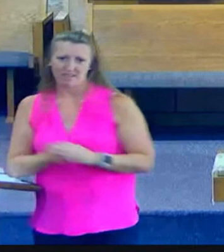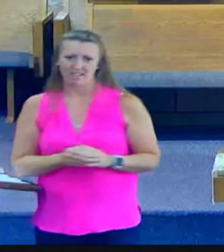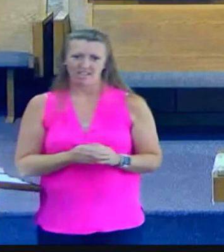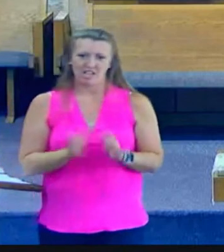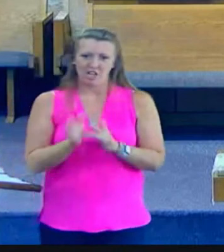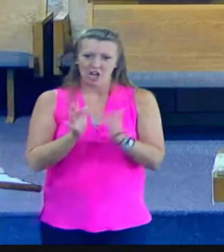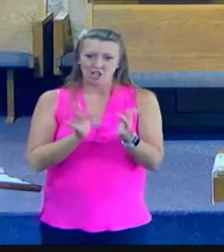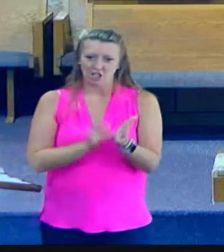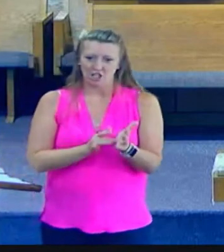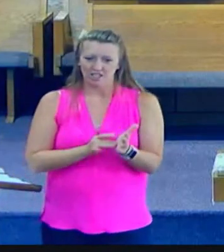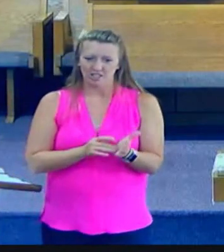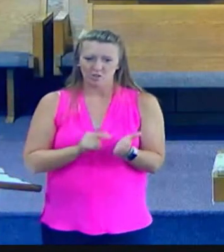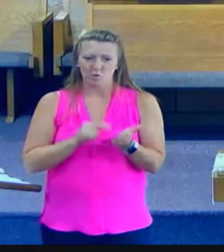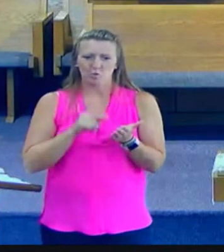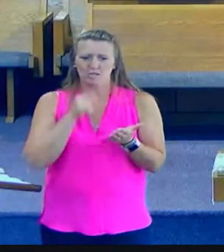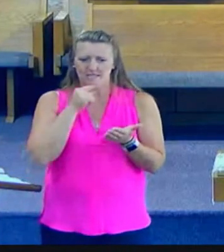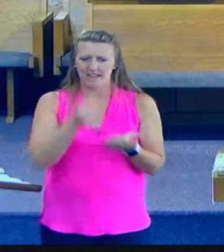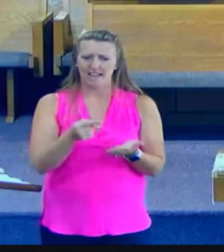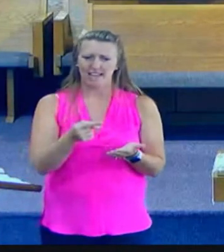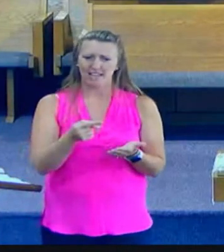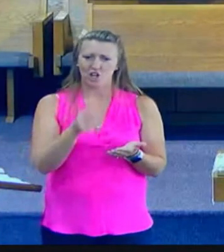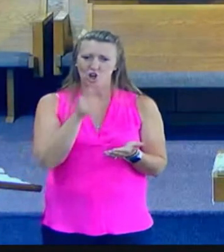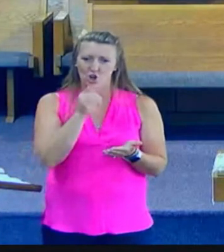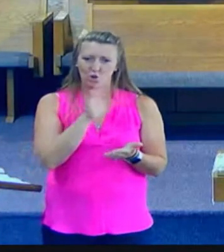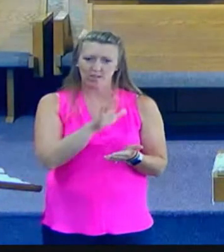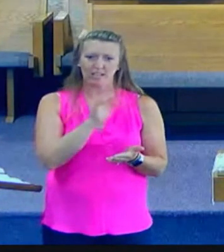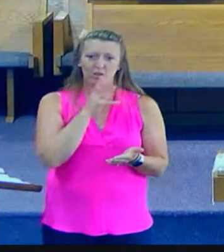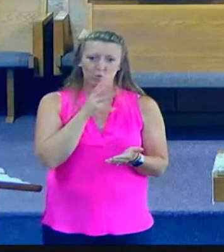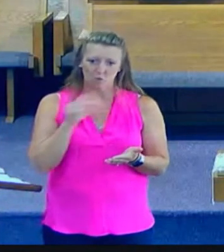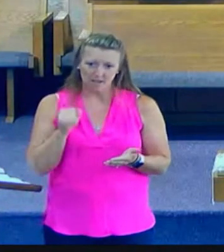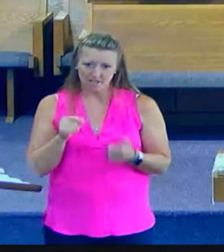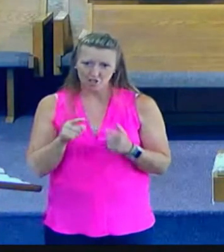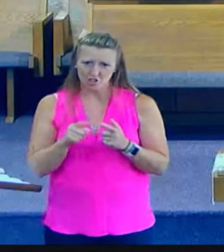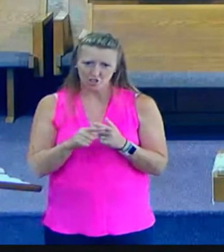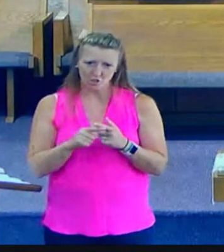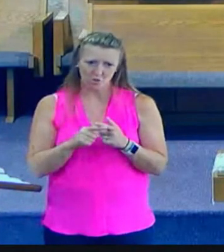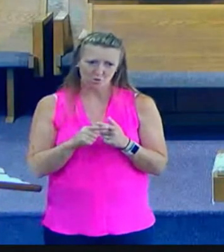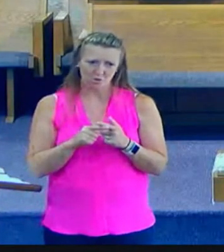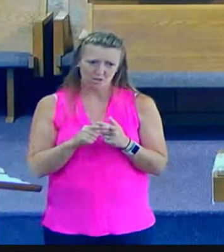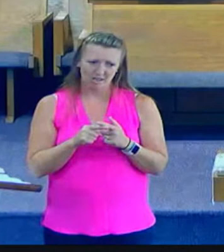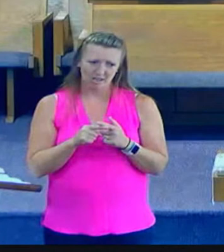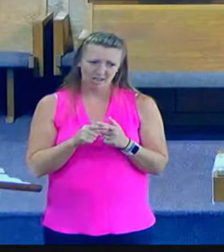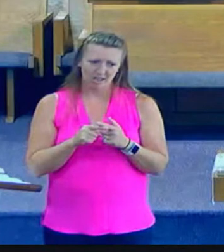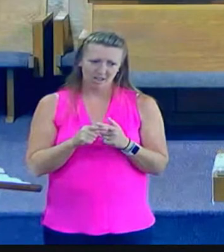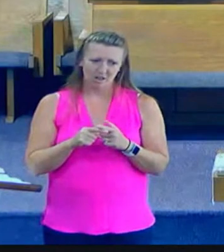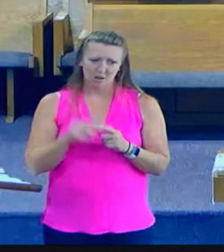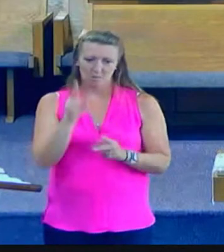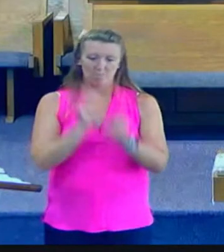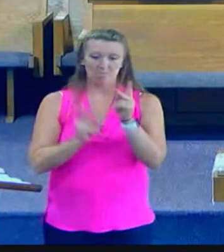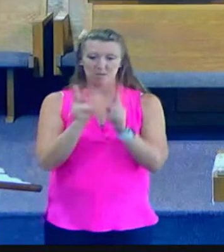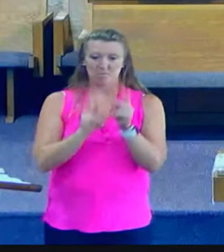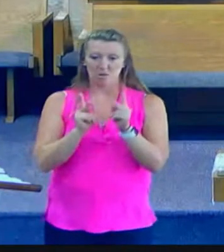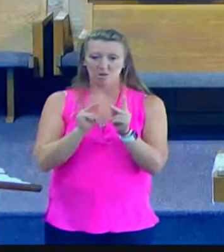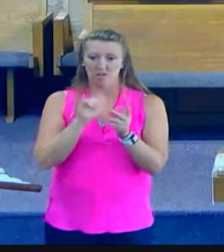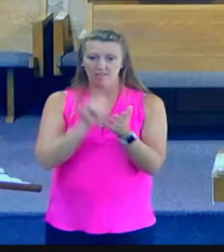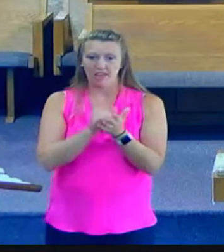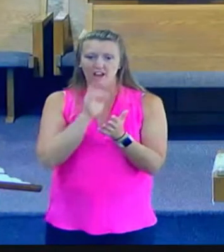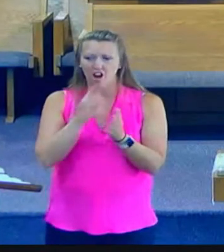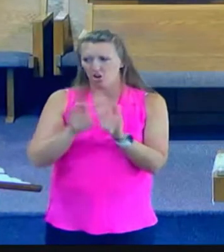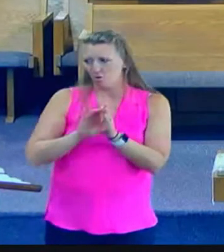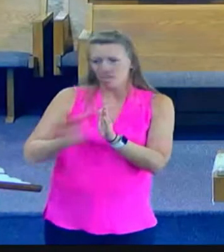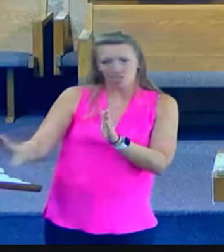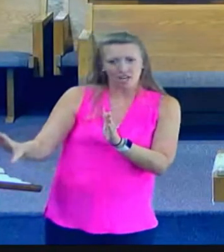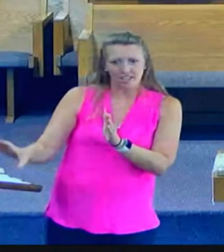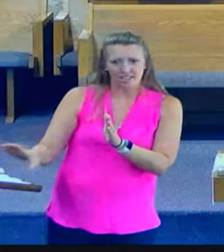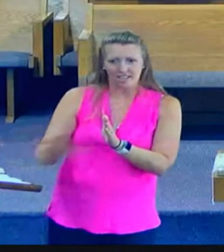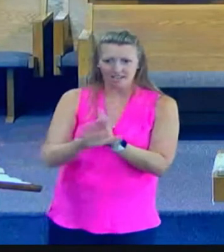of Samaria perhaps a Samaritan woman a castaway from society that's the